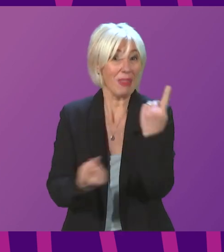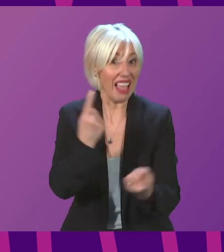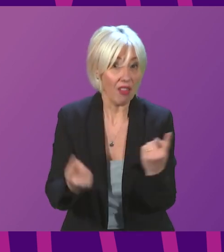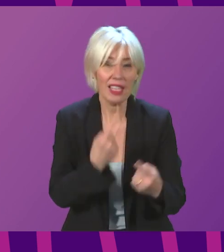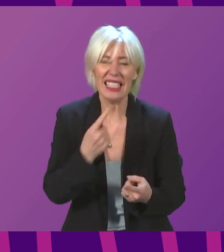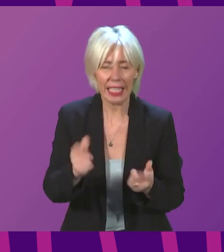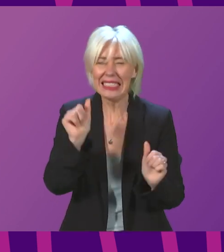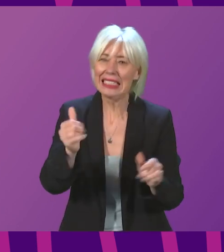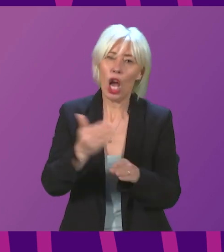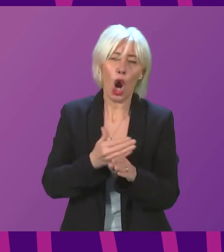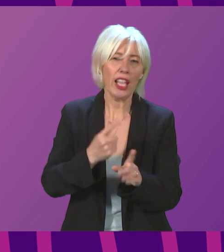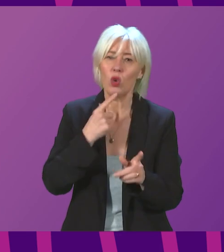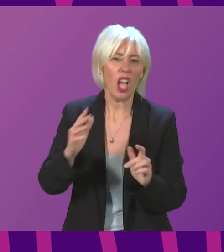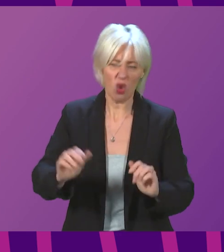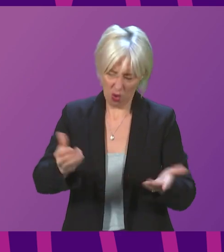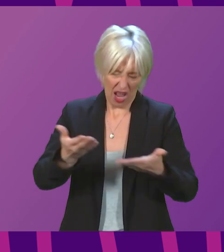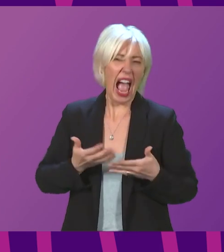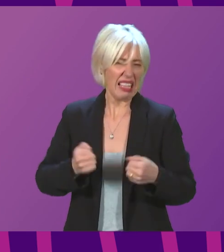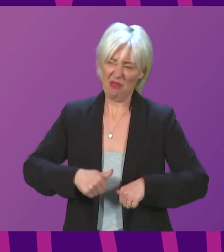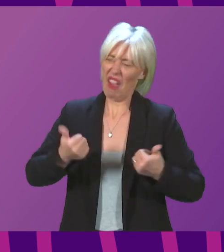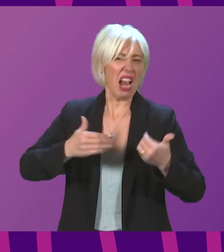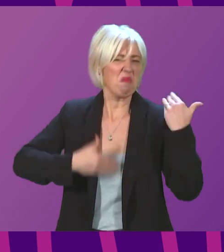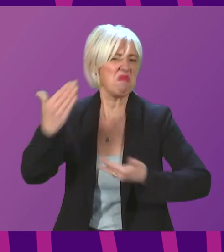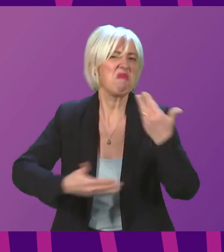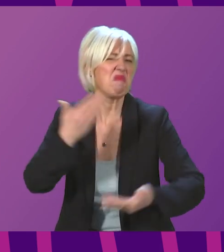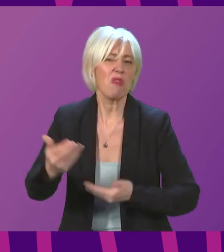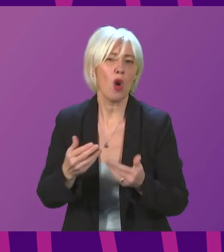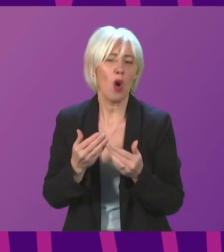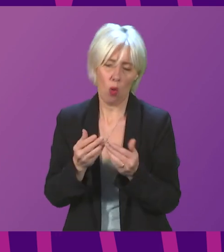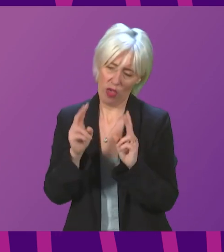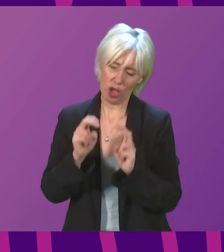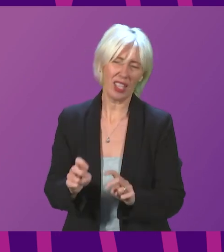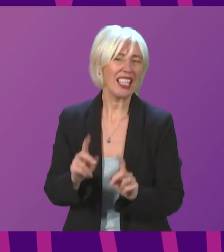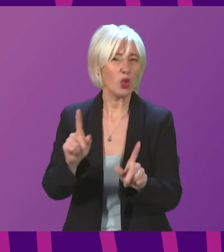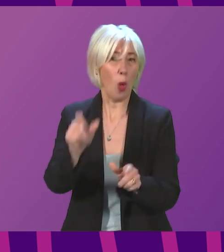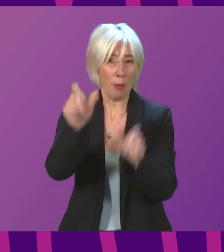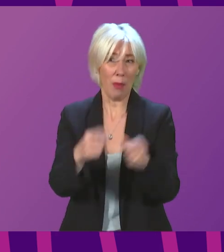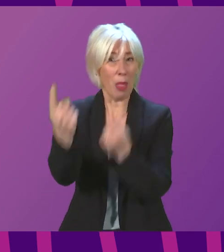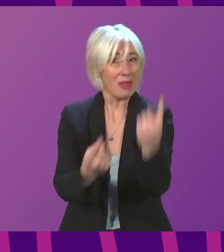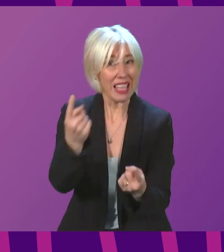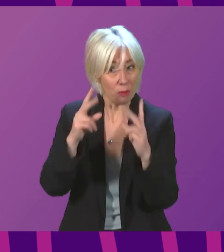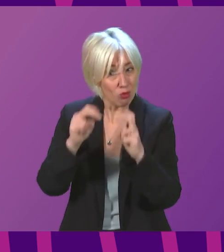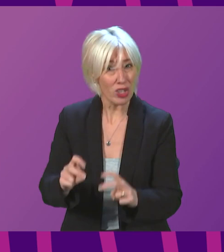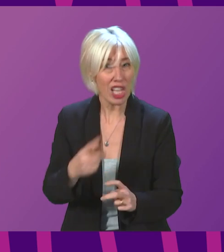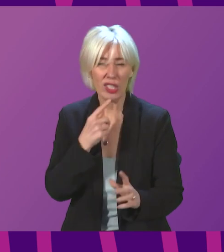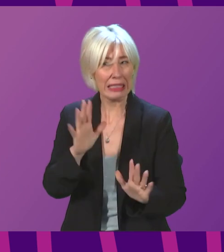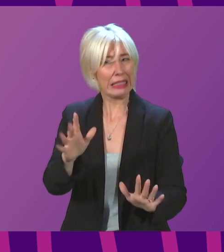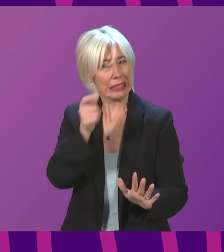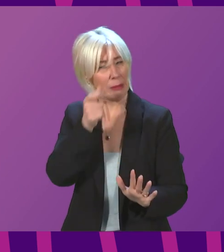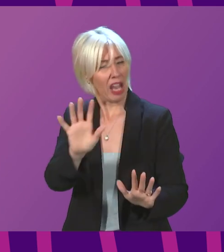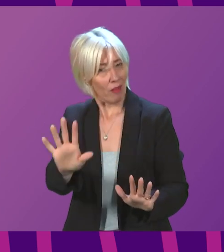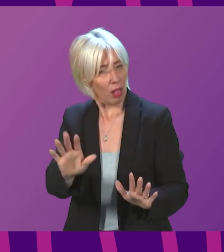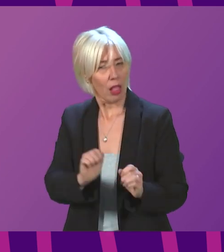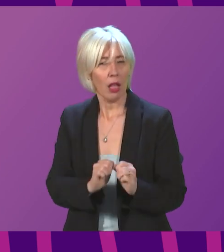saying, don't get carried away yet with what these studies are telling you, then I think we should listen. Now, in terms of clinical